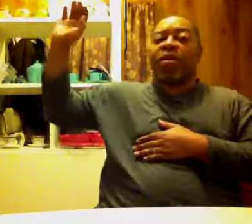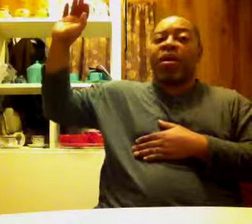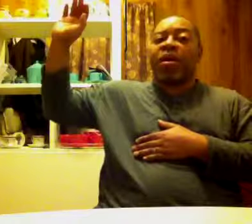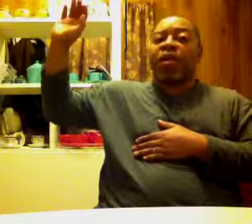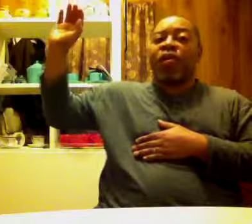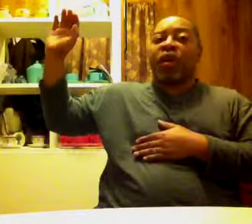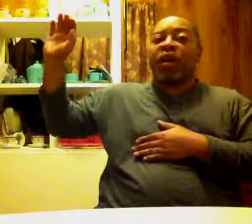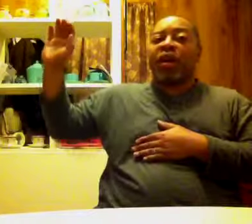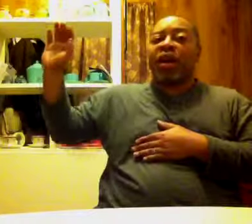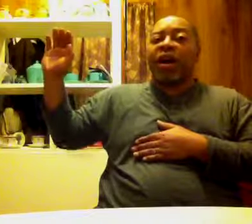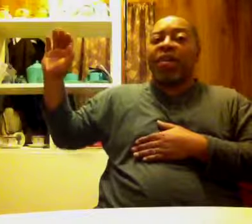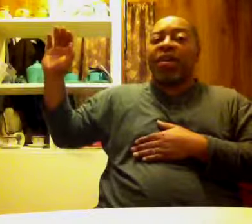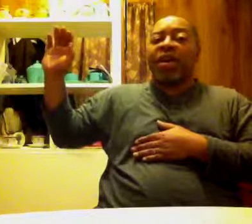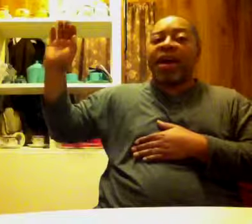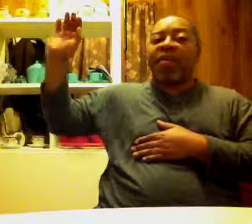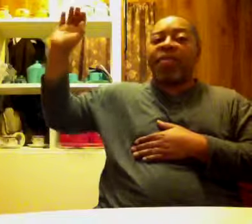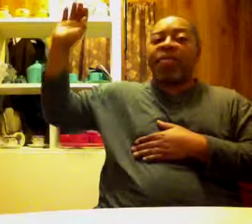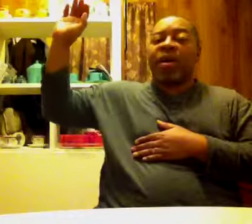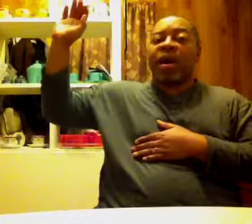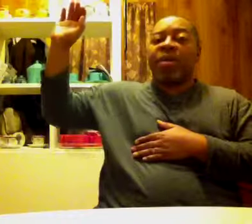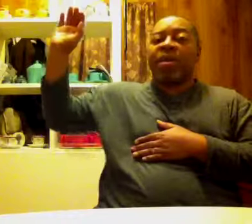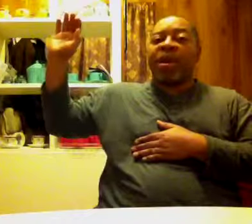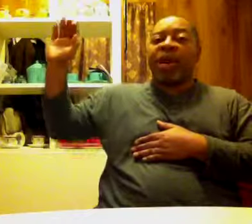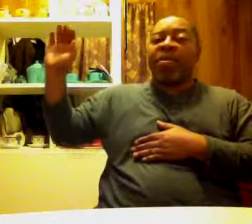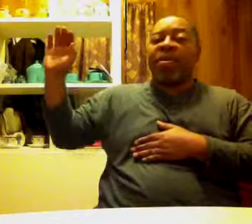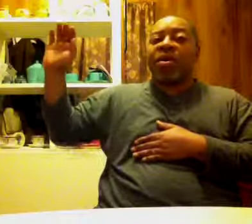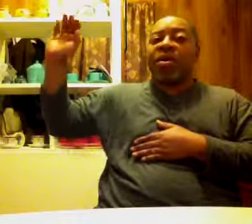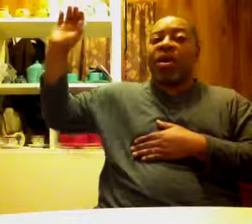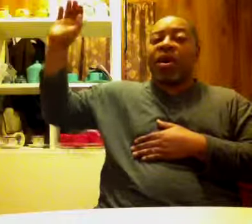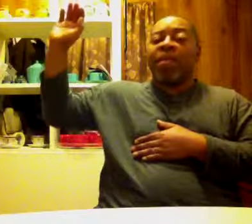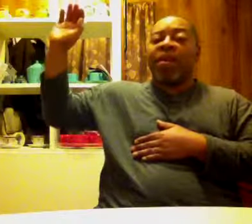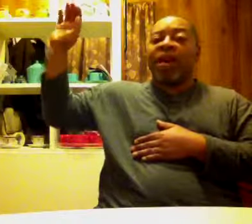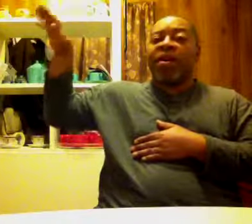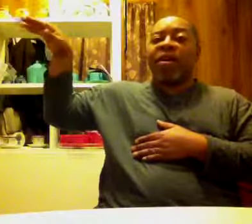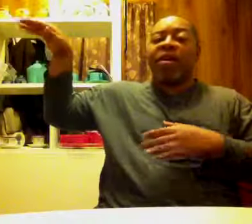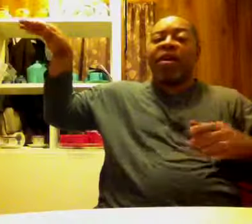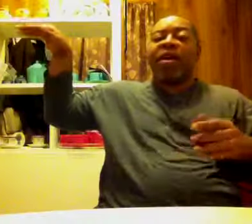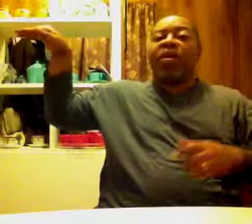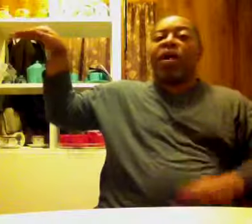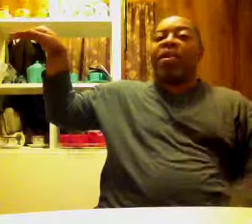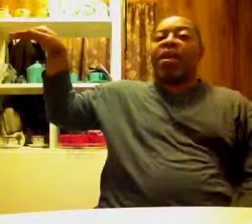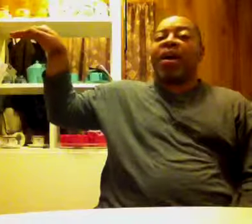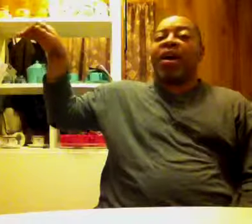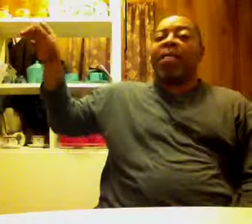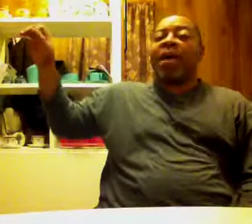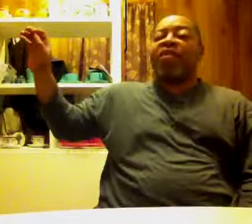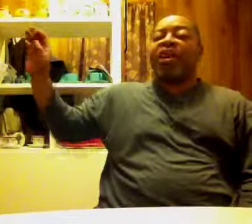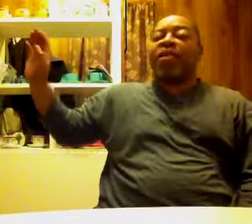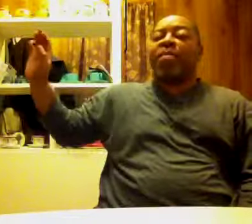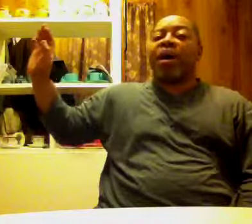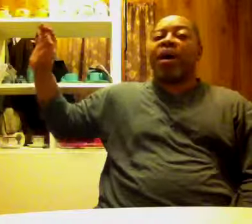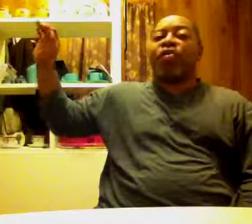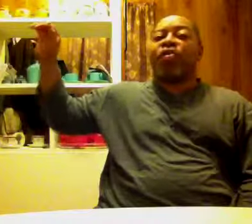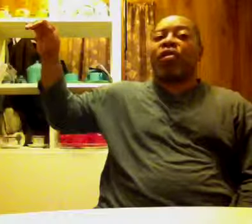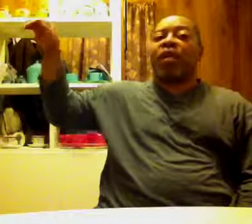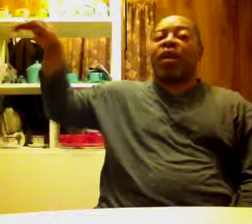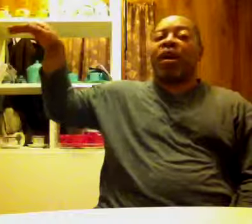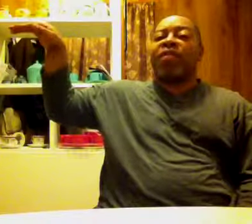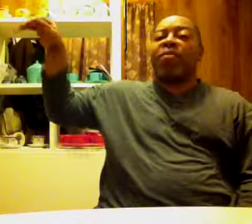subtly up and down, up and down, up and down, you know, up and down that imaginary box, not too